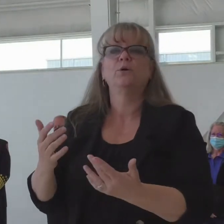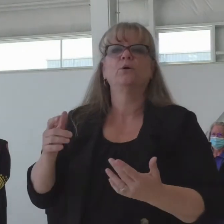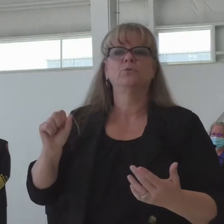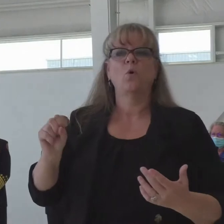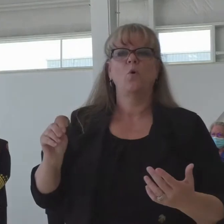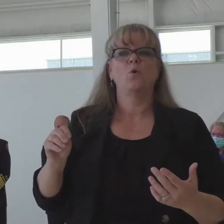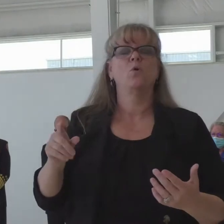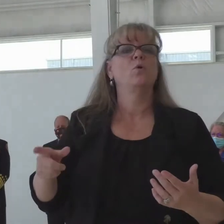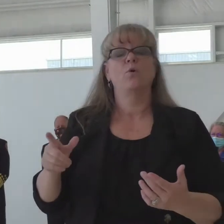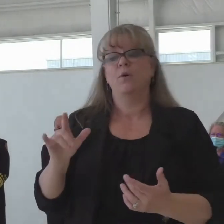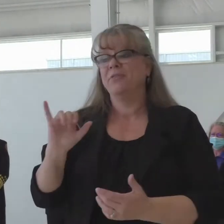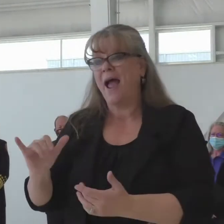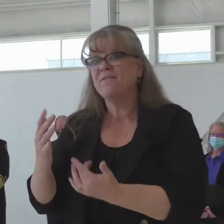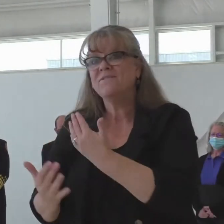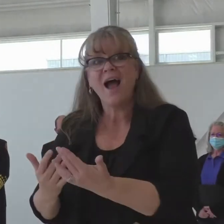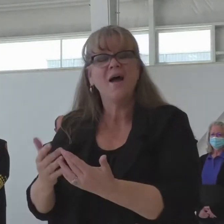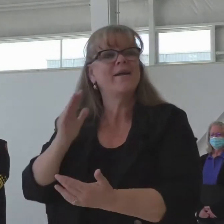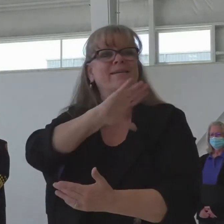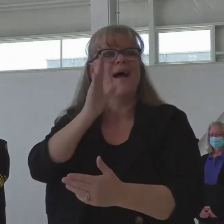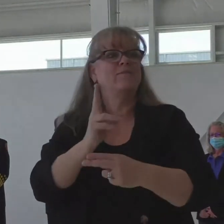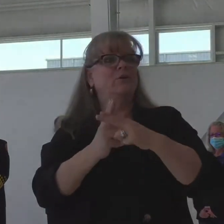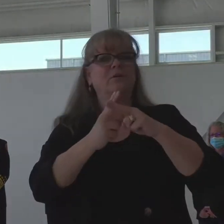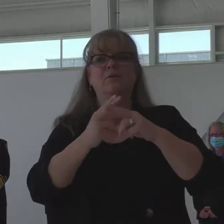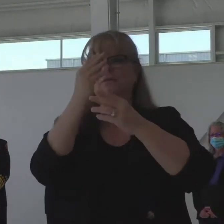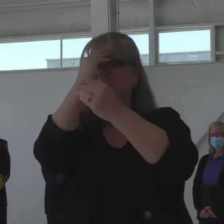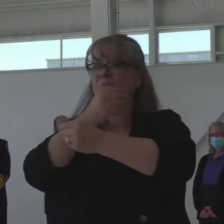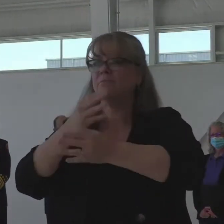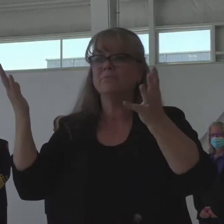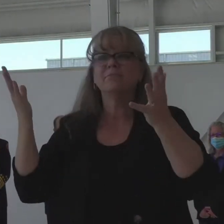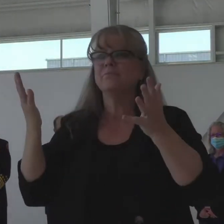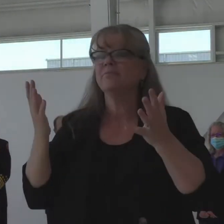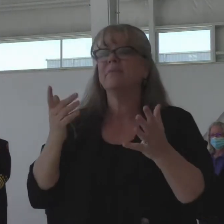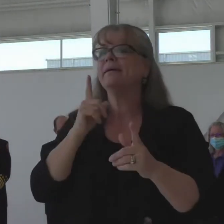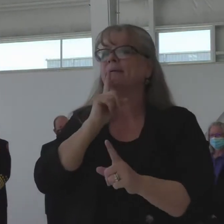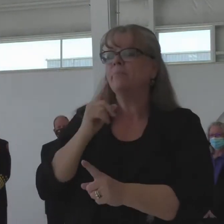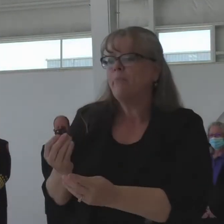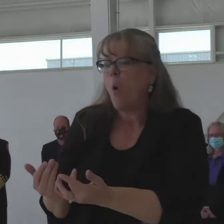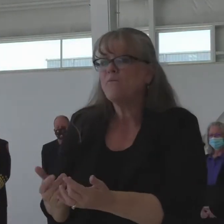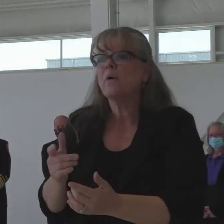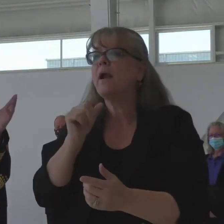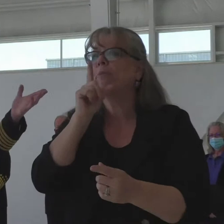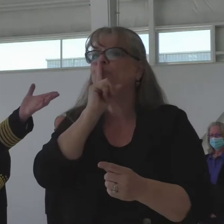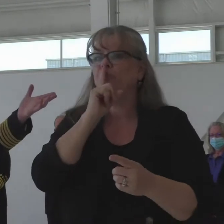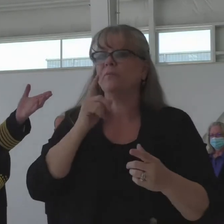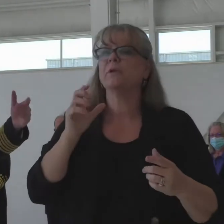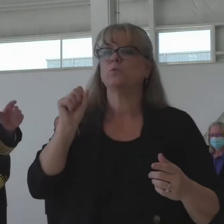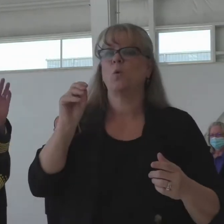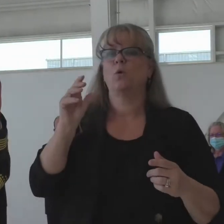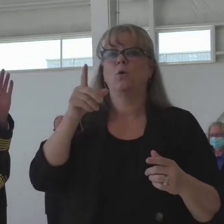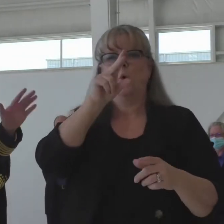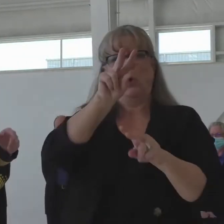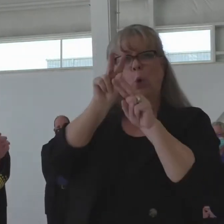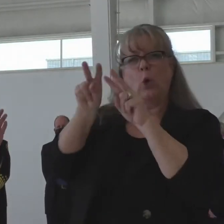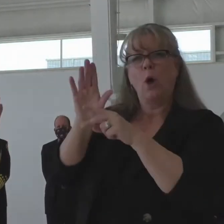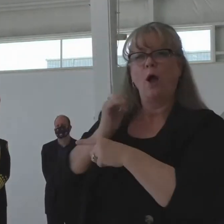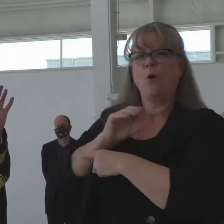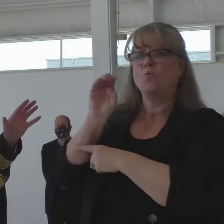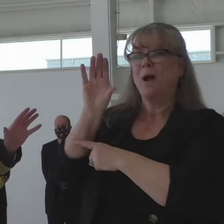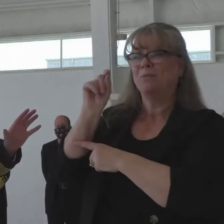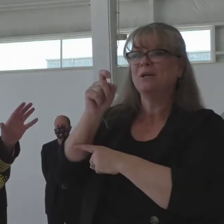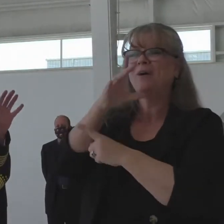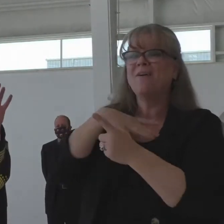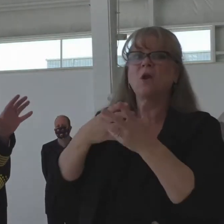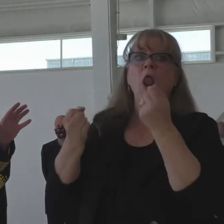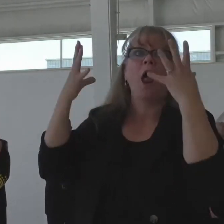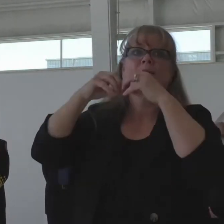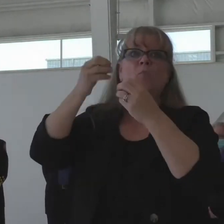that's what we're trying to do you can go to our website I'm a dfpc you can find a lot of information on this you can see the